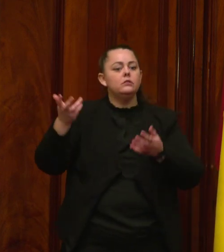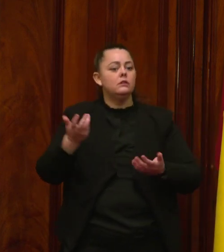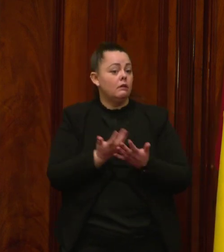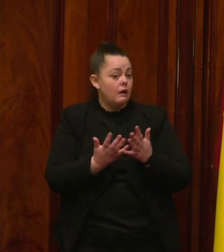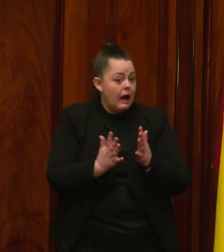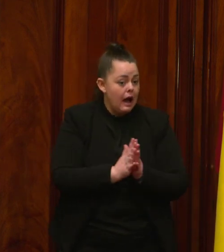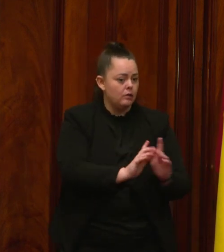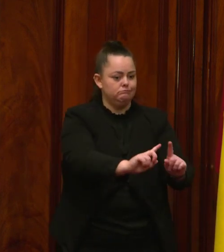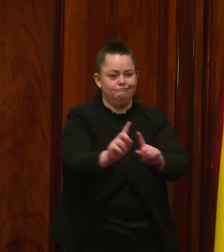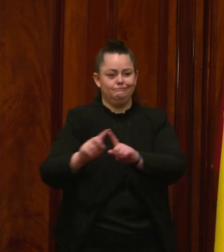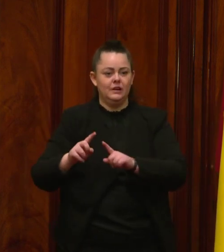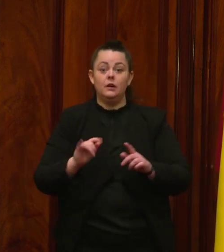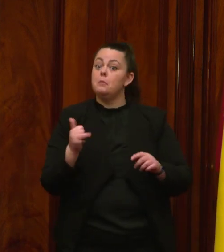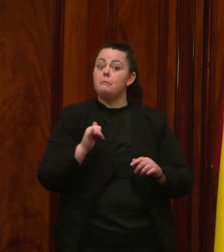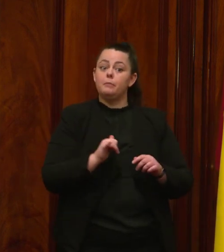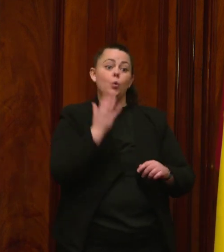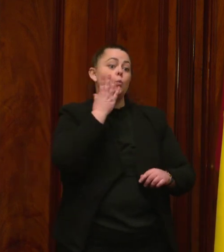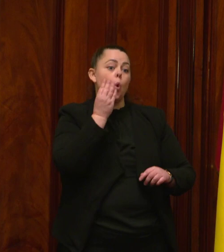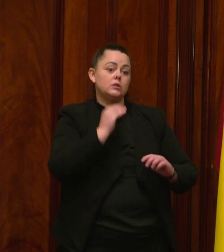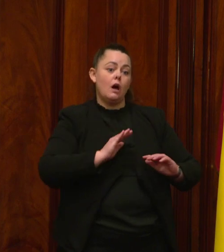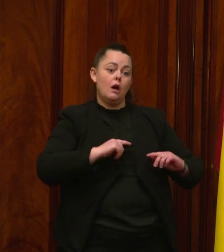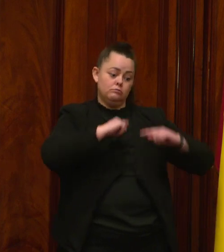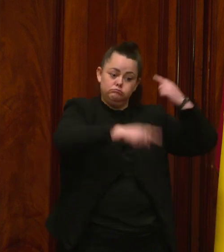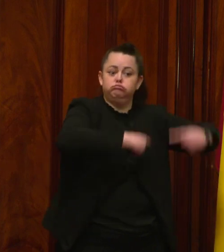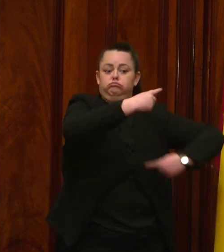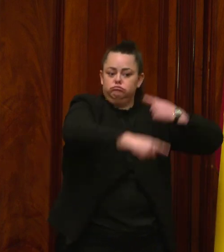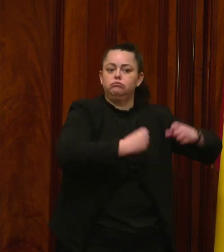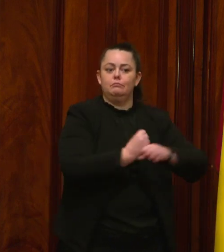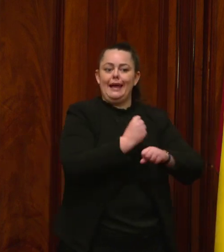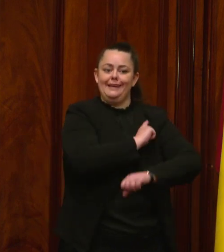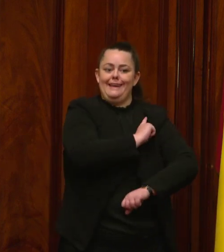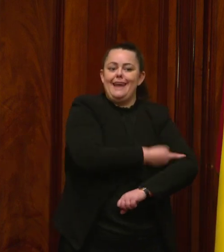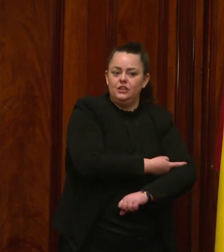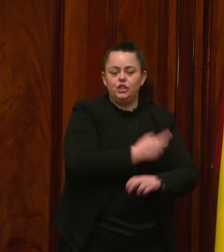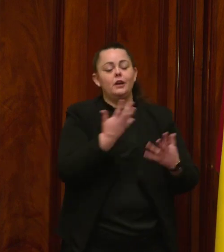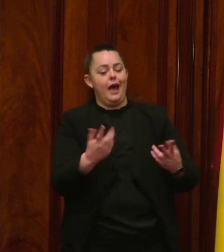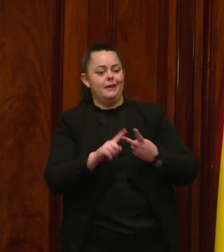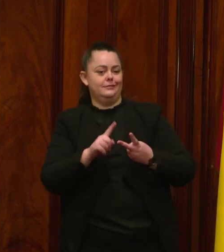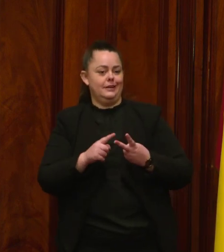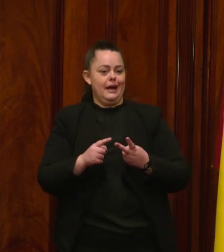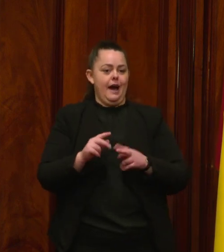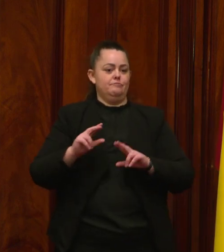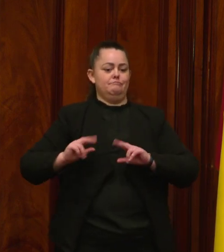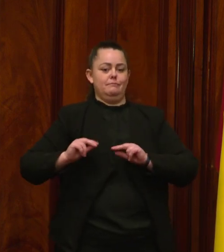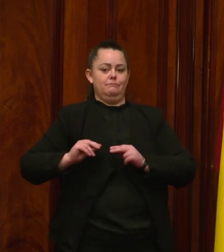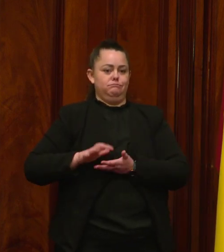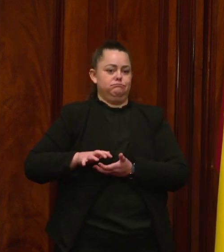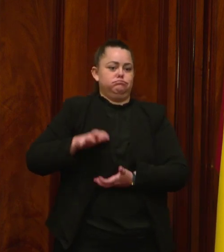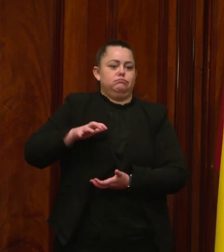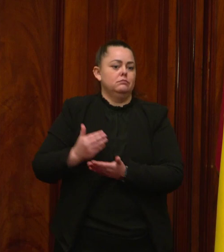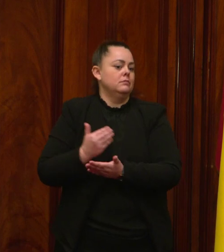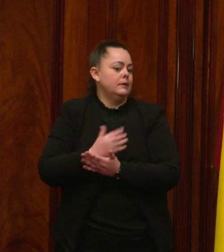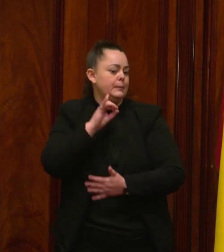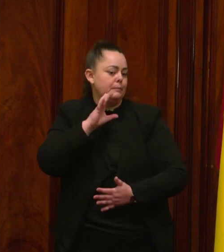These areas are critical to managing the transformation of New South Wales' energy system and to providing the reliability the state